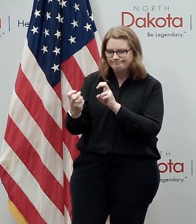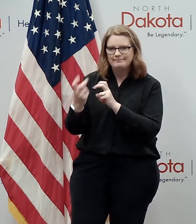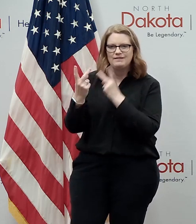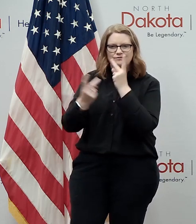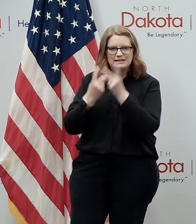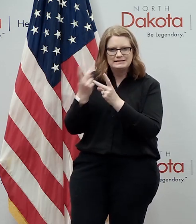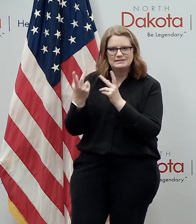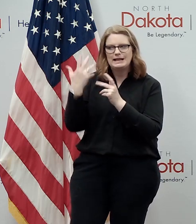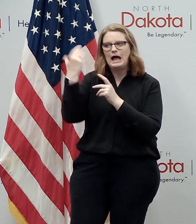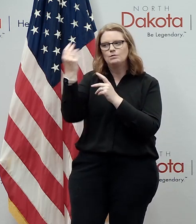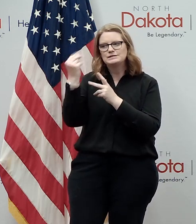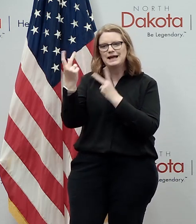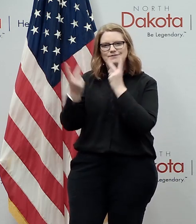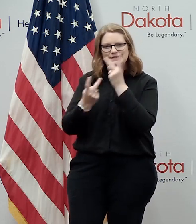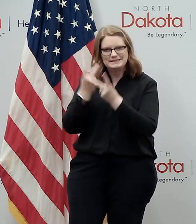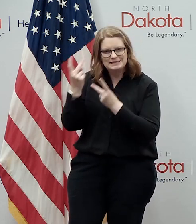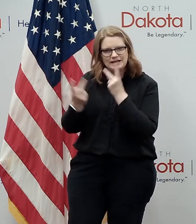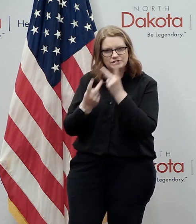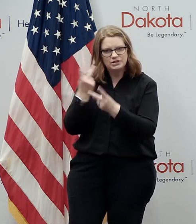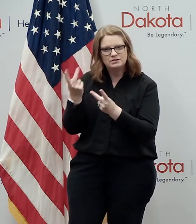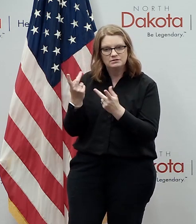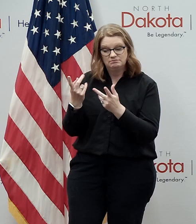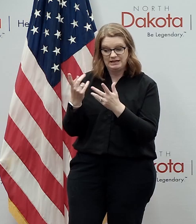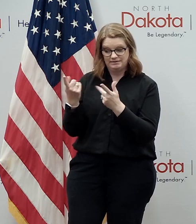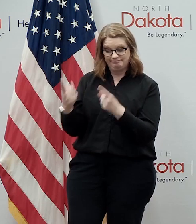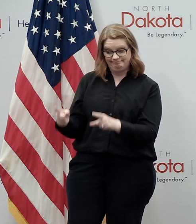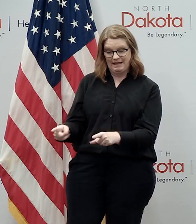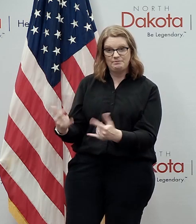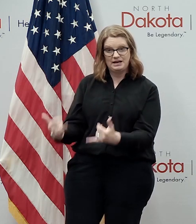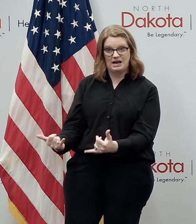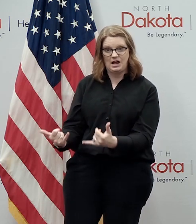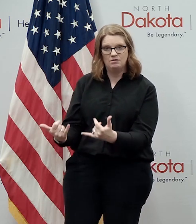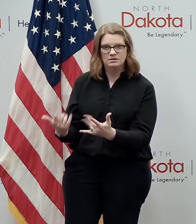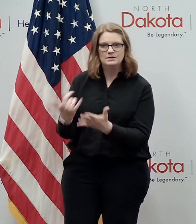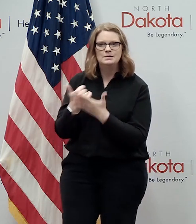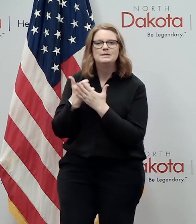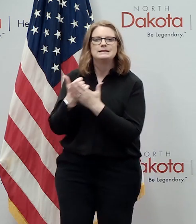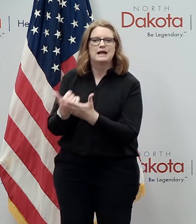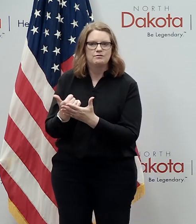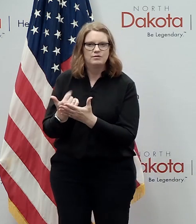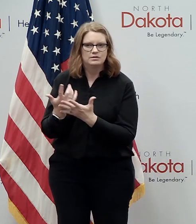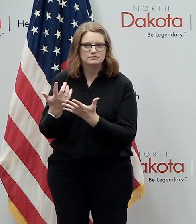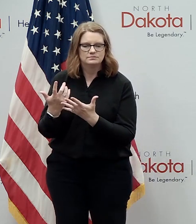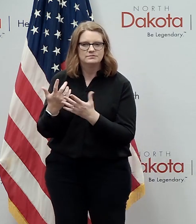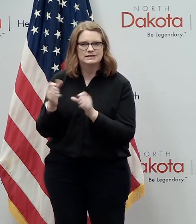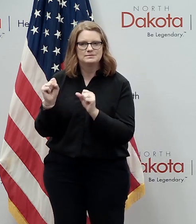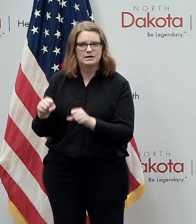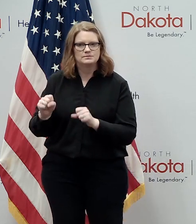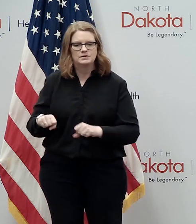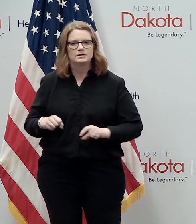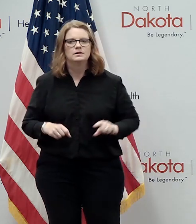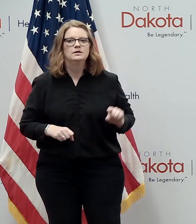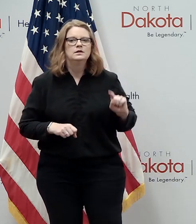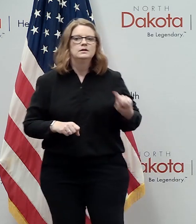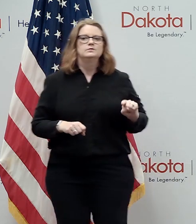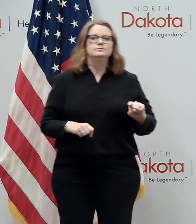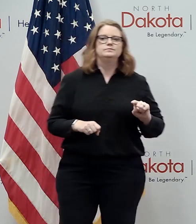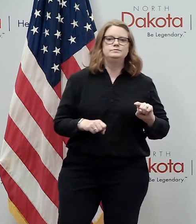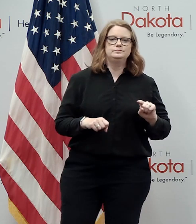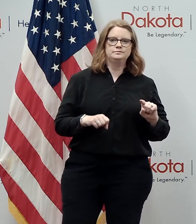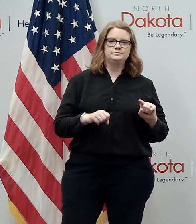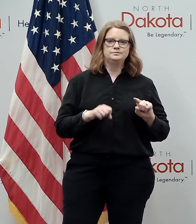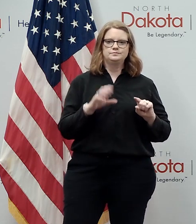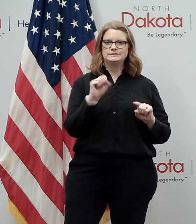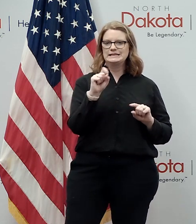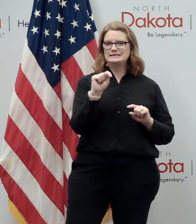the outdoor pieces of this which can proceed right now uh be as helpful and productive and as as possible but right here at